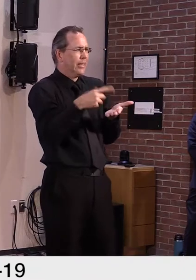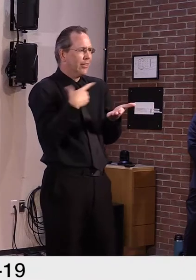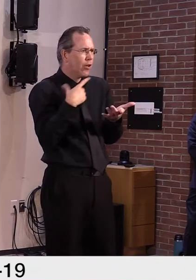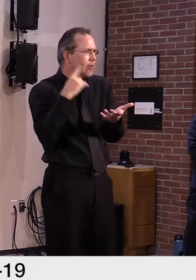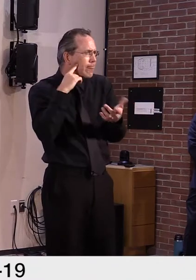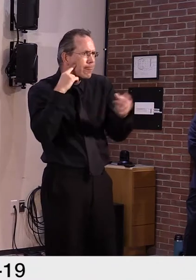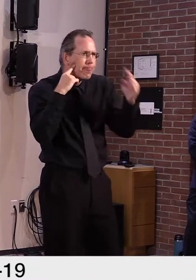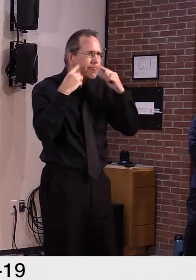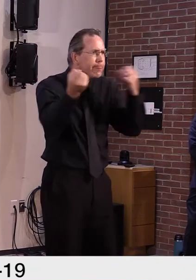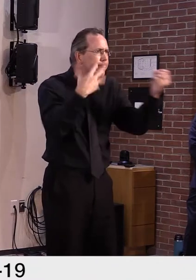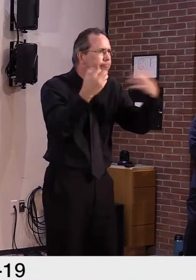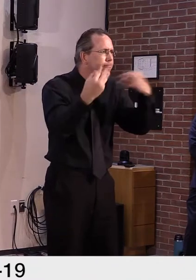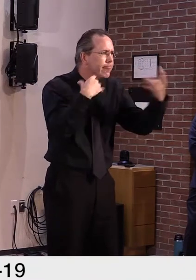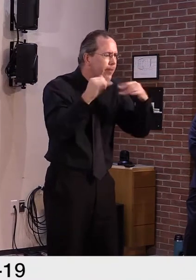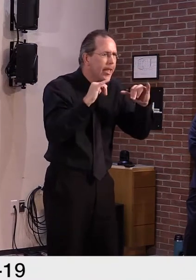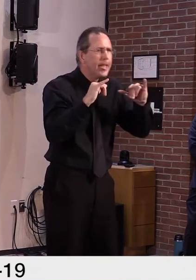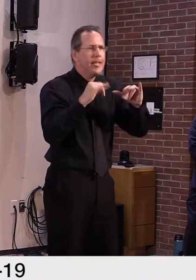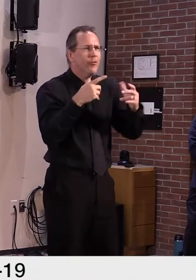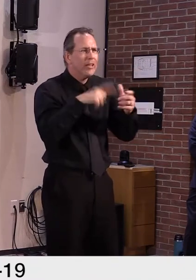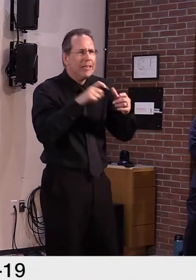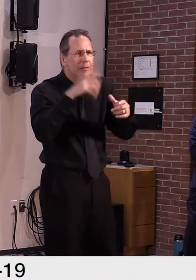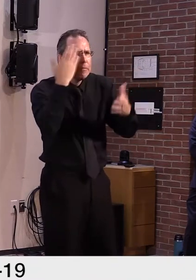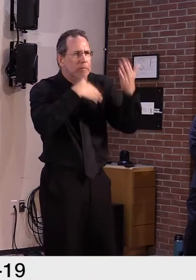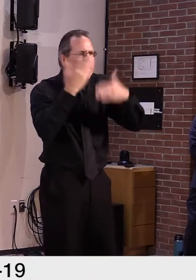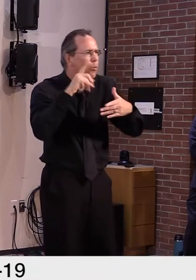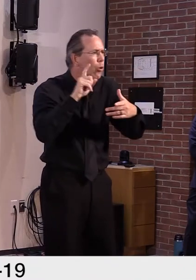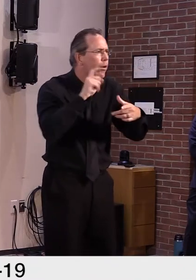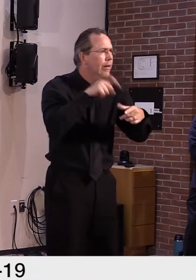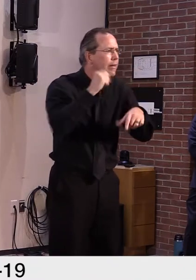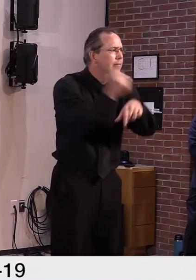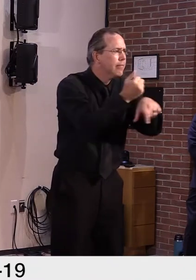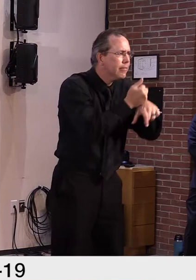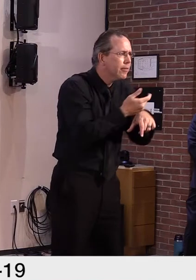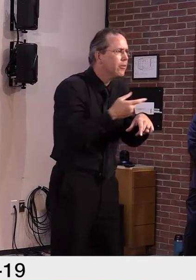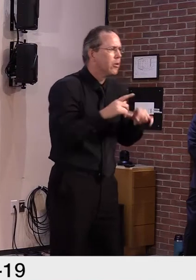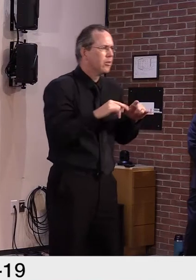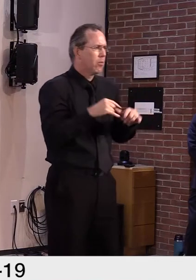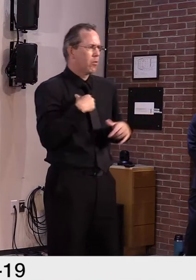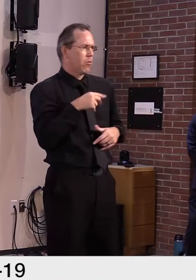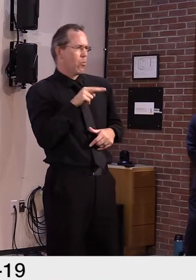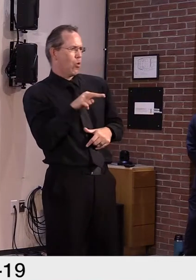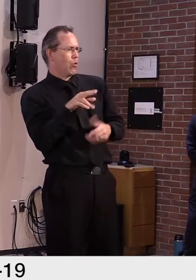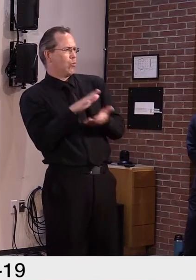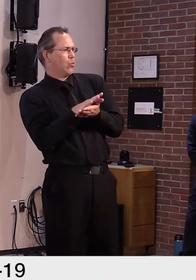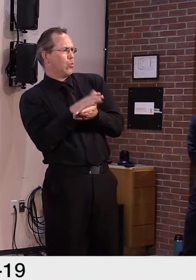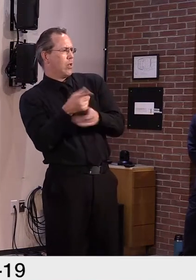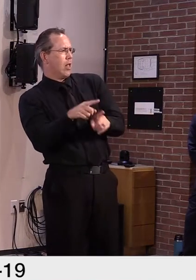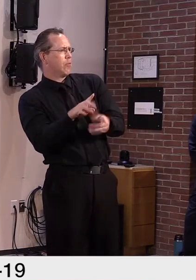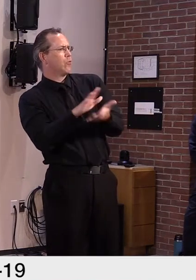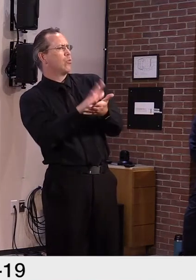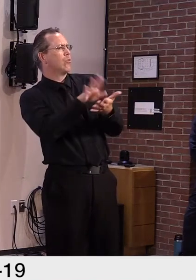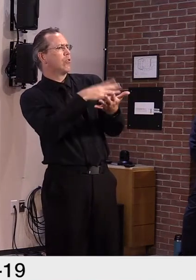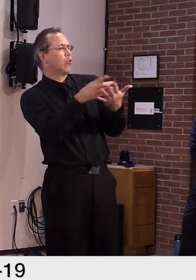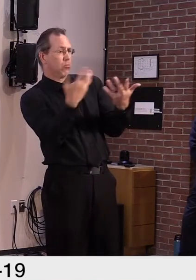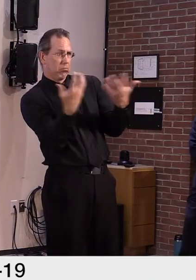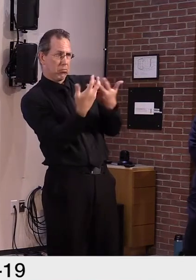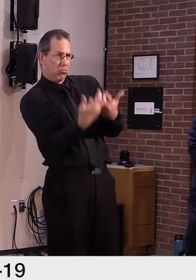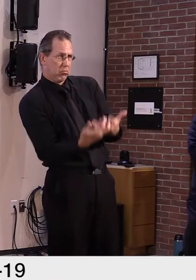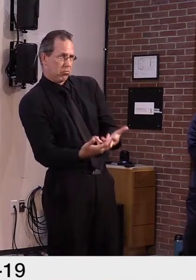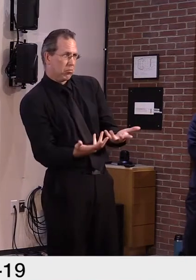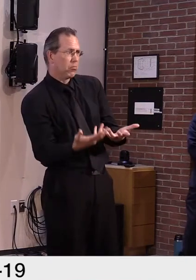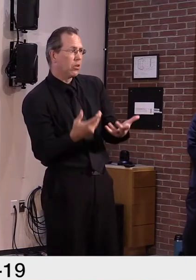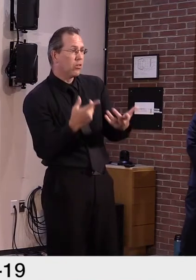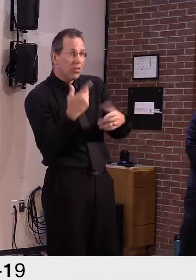And as we talked about earlier, to also watch what's happening with the schools and whether some of them are going back to